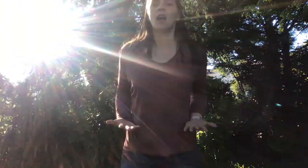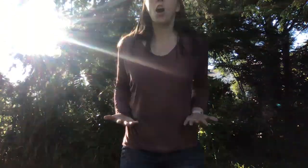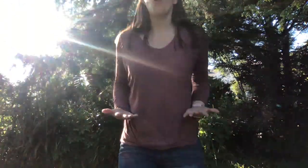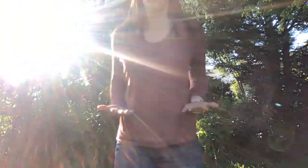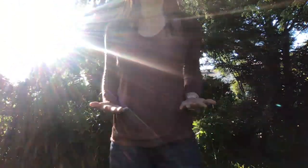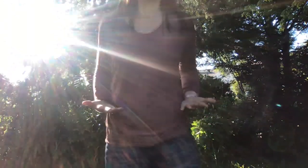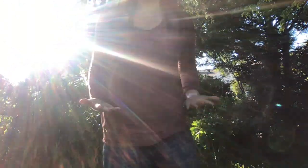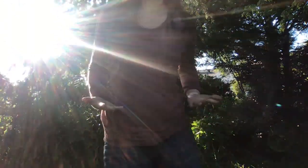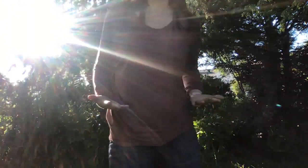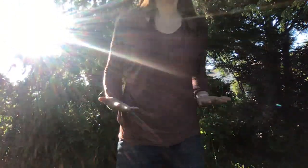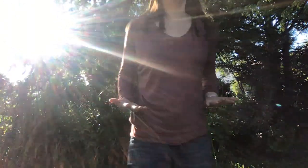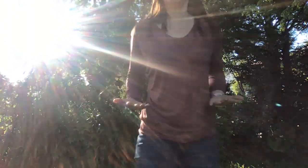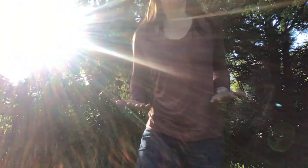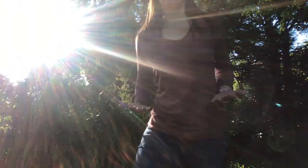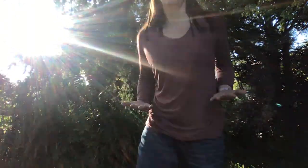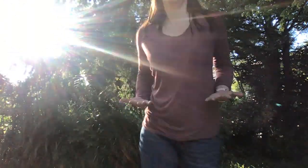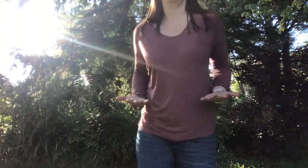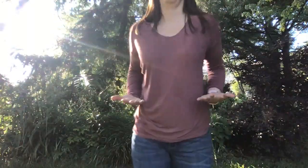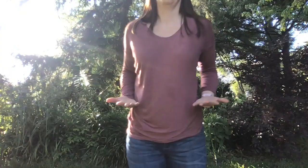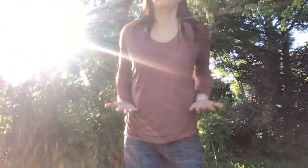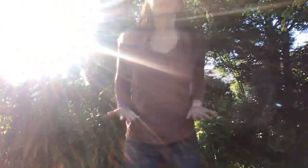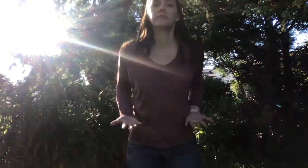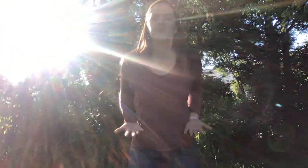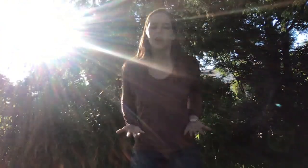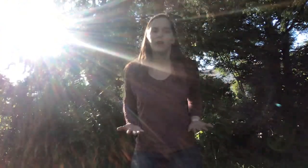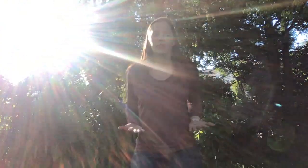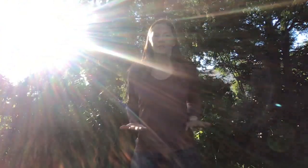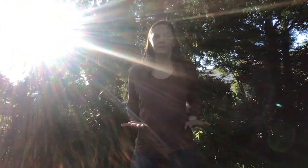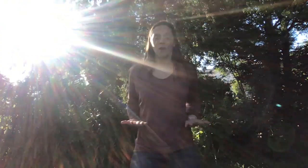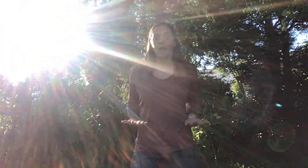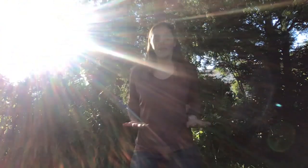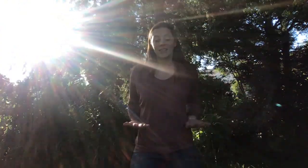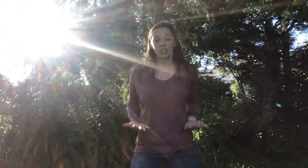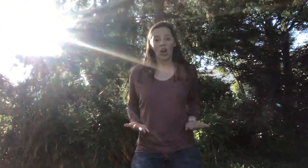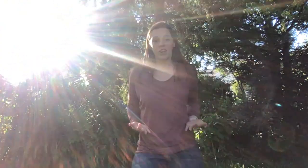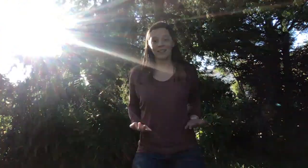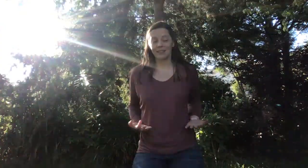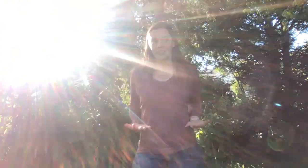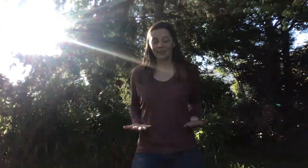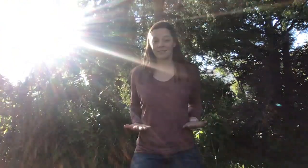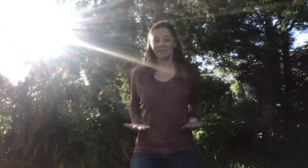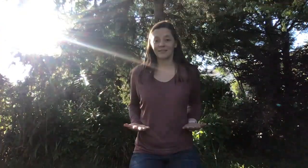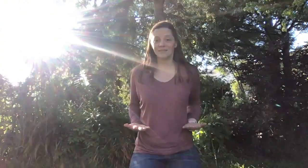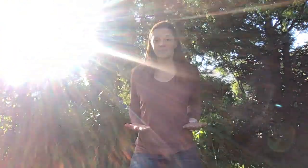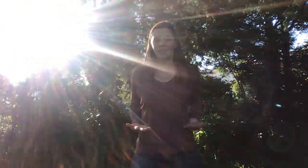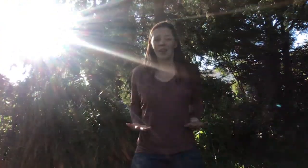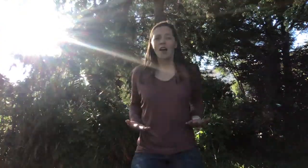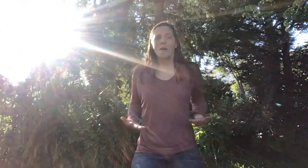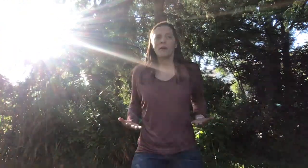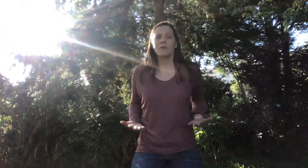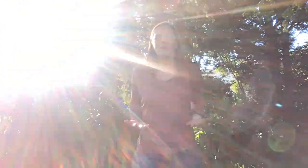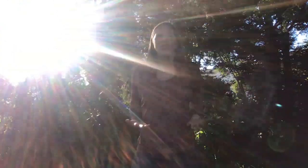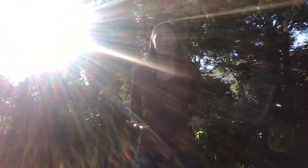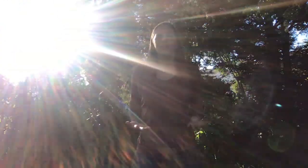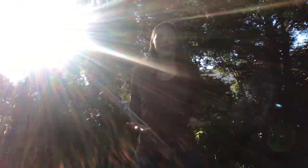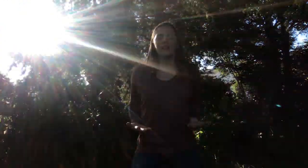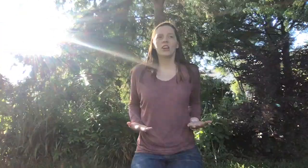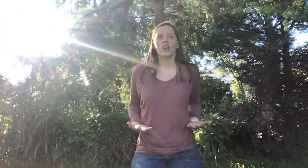Await. Await. Now waiting is hard, isn't it? But we might just wait here